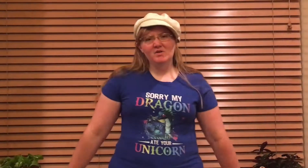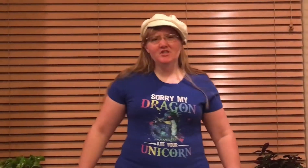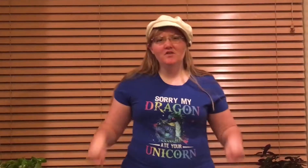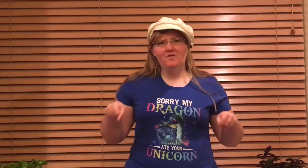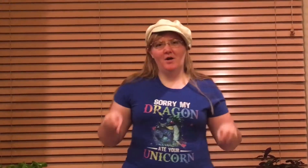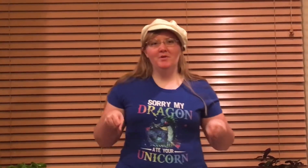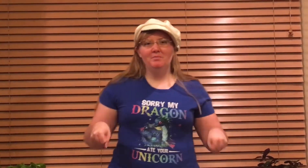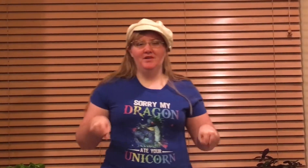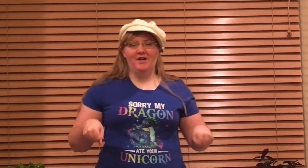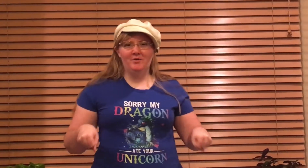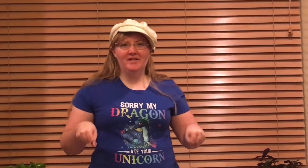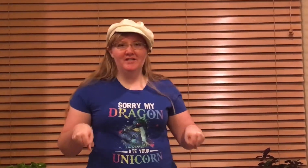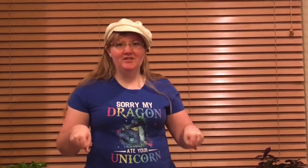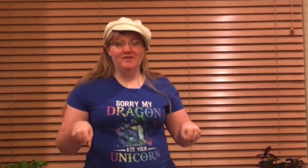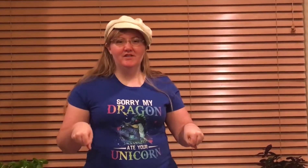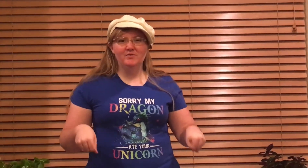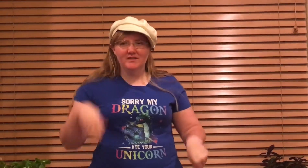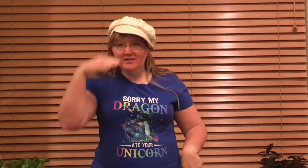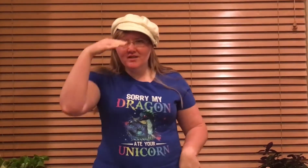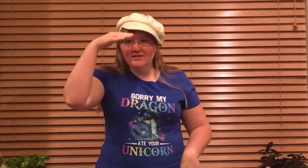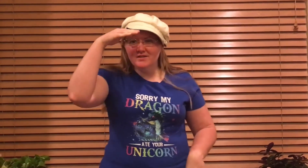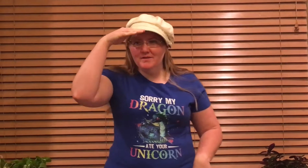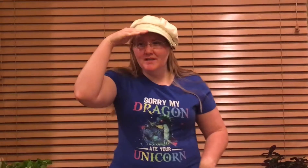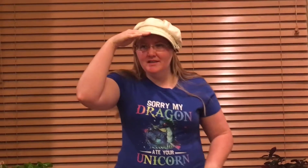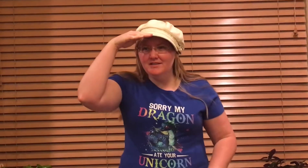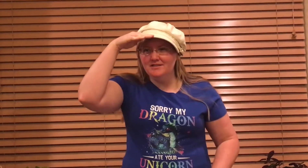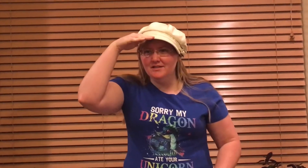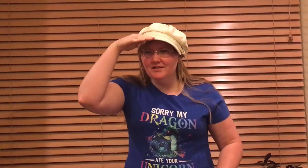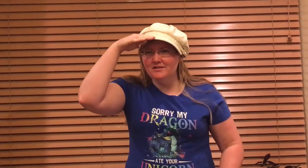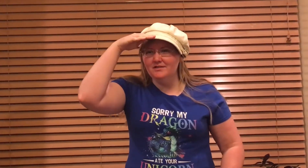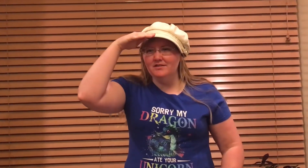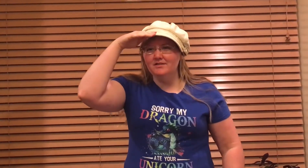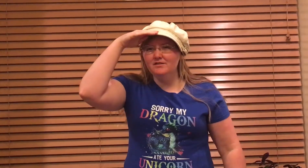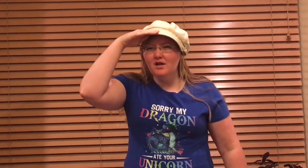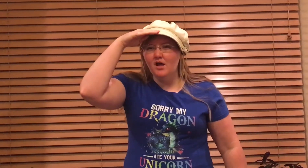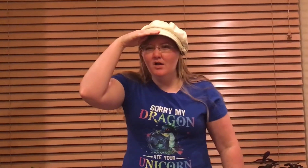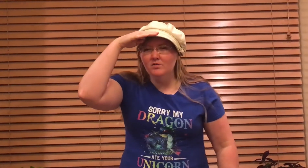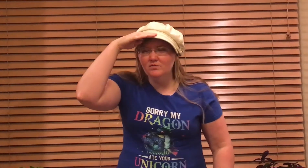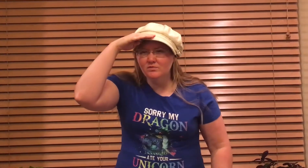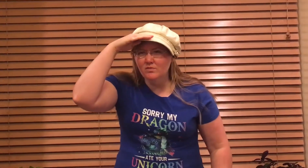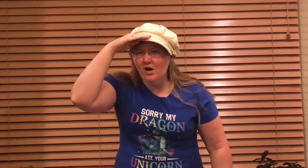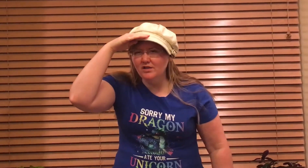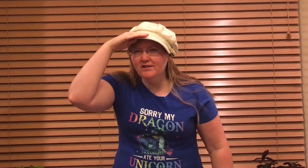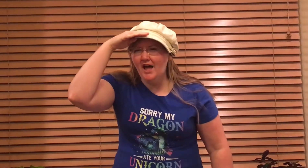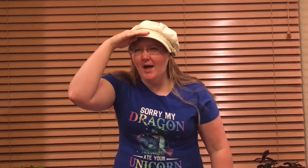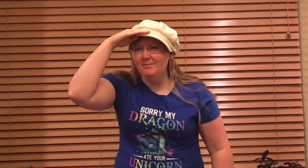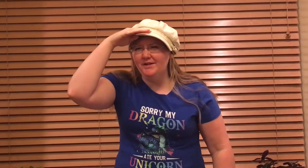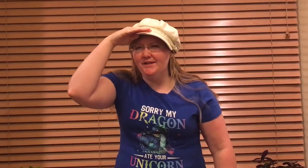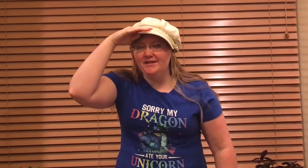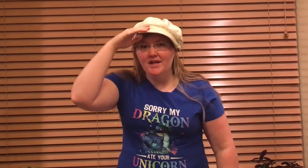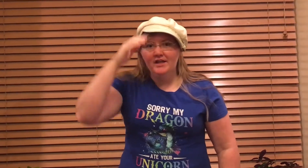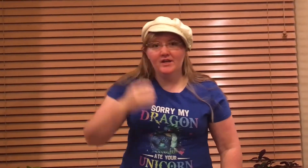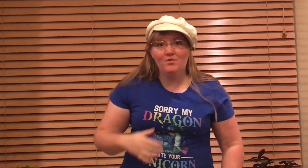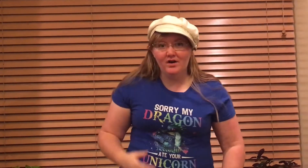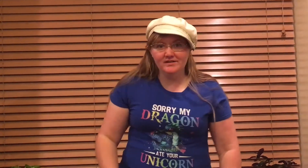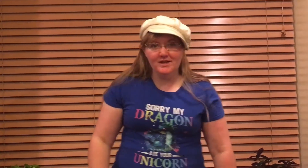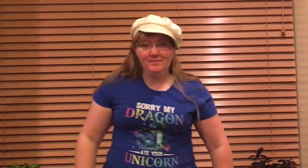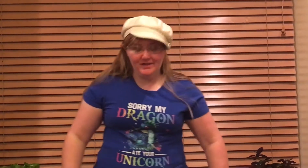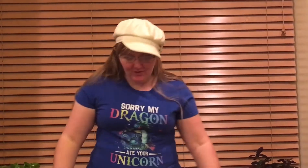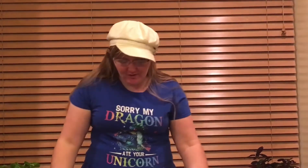once was a farmer plowing in his fields when he saw something glinting in the distance. What could that be? He walks up and he looked